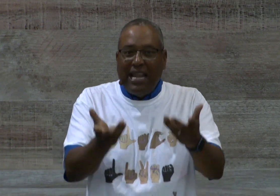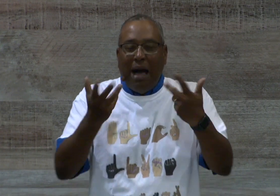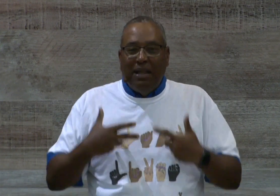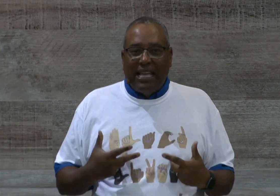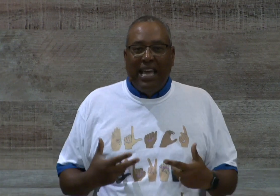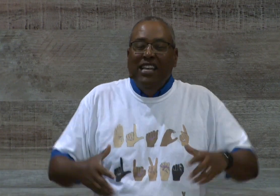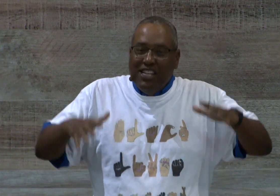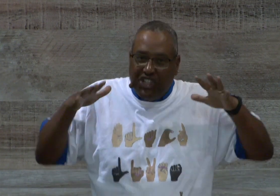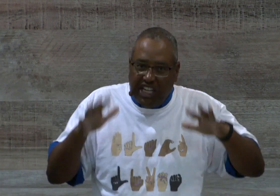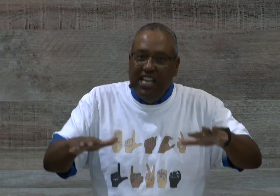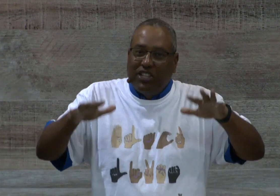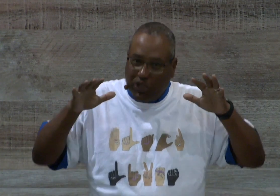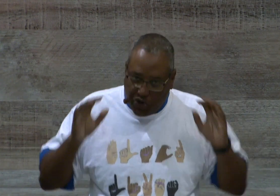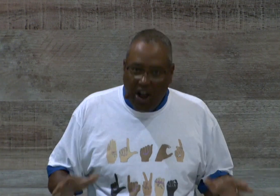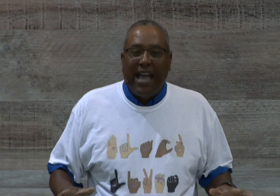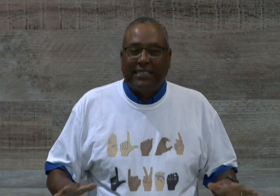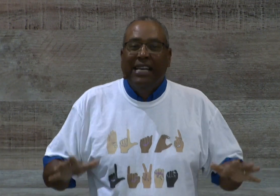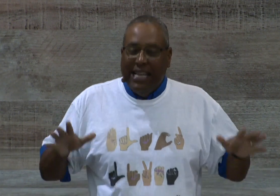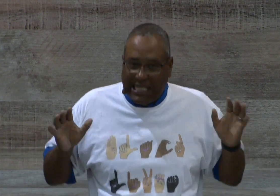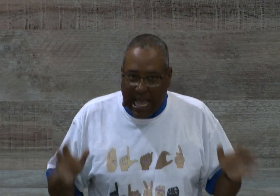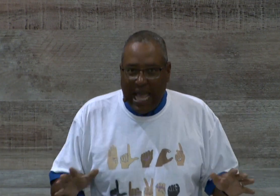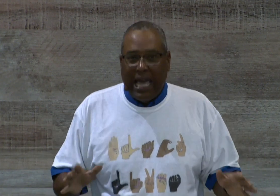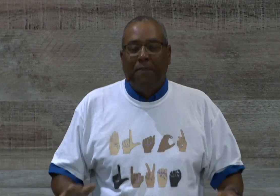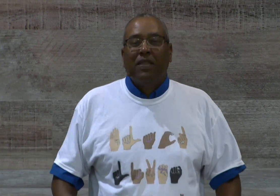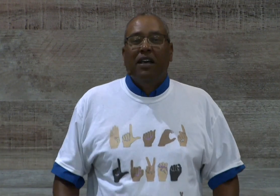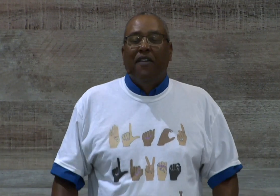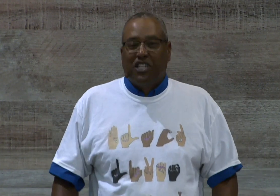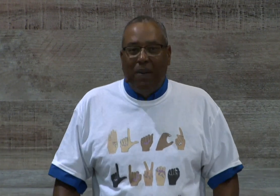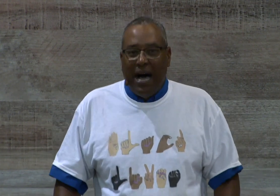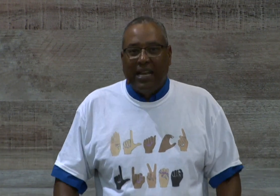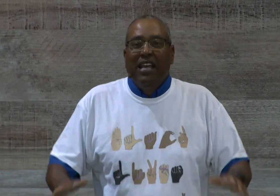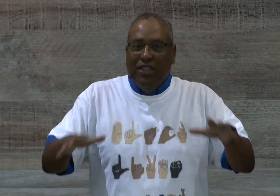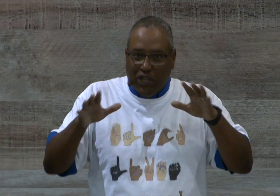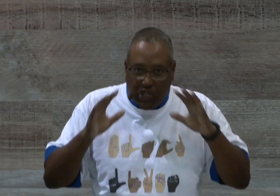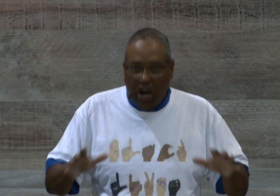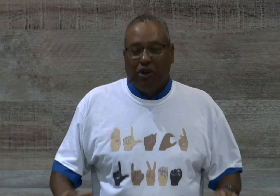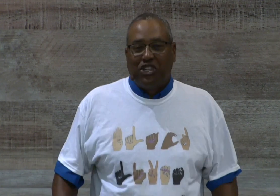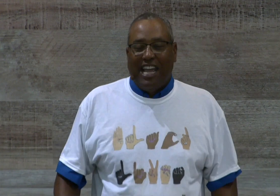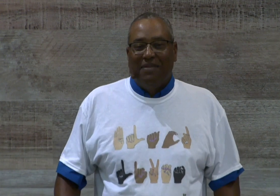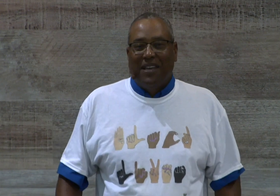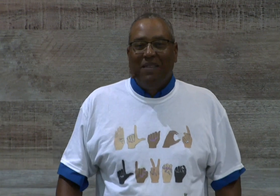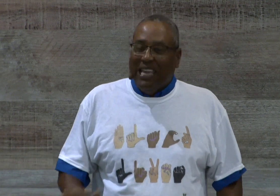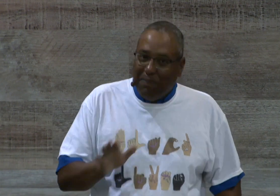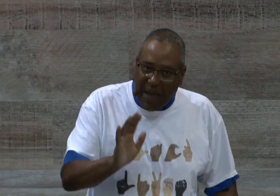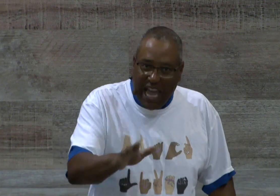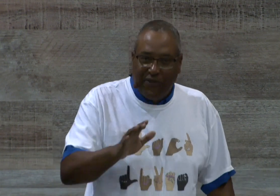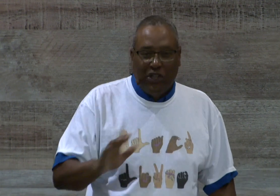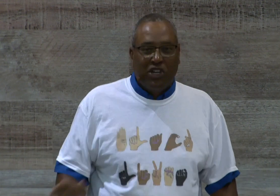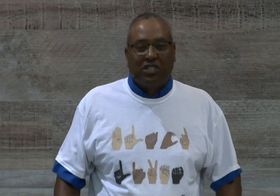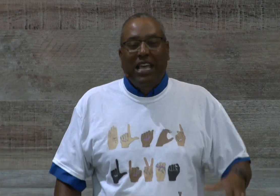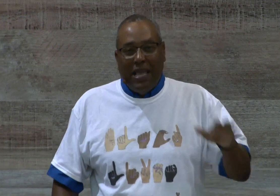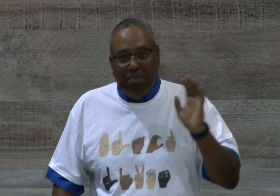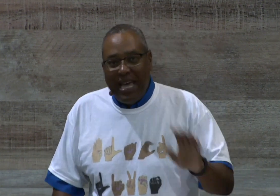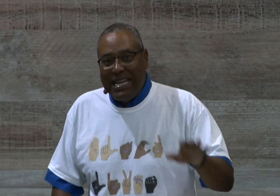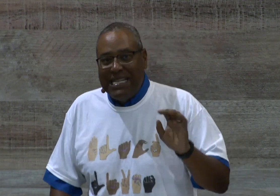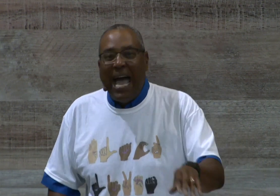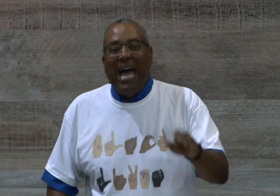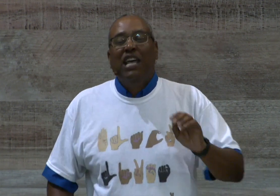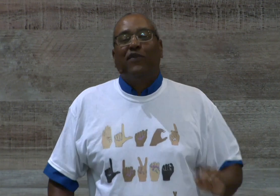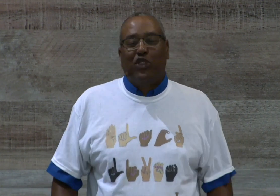I'm not the head. Jesus Christ is the head of his body, the church. Amen? He paid for the church. He bled and died for the